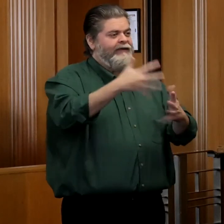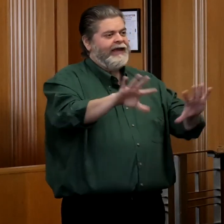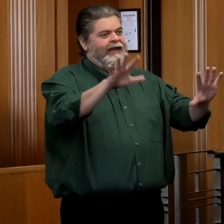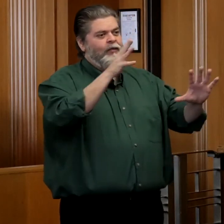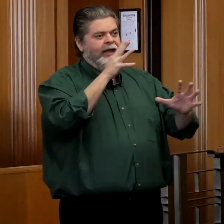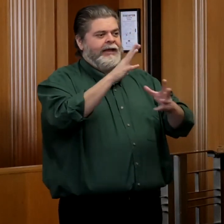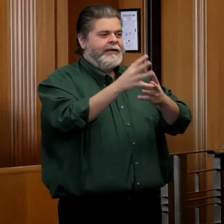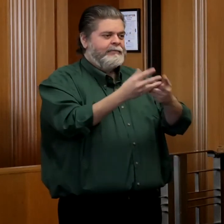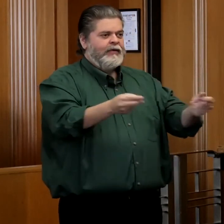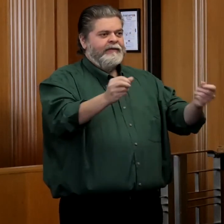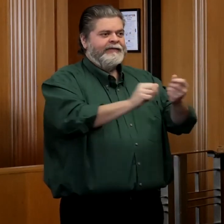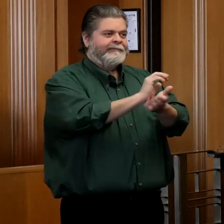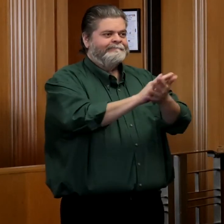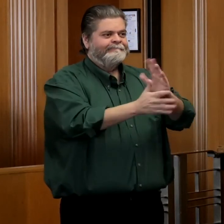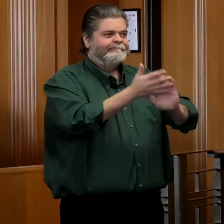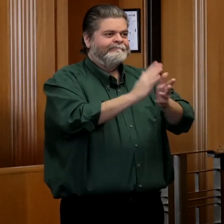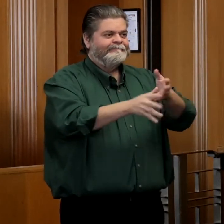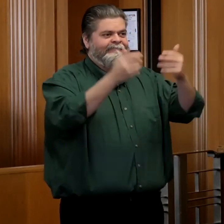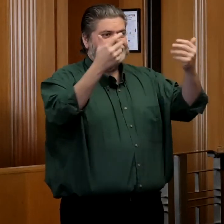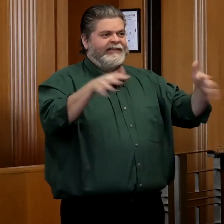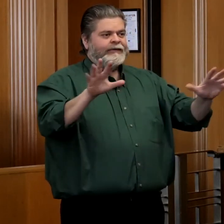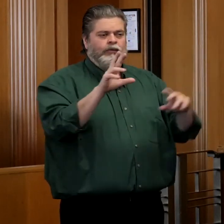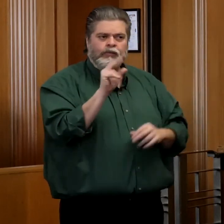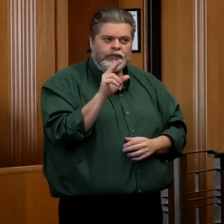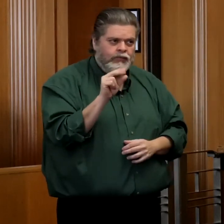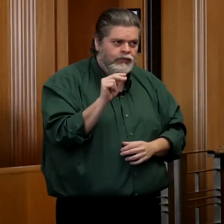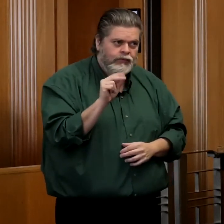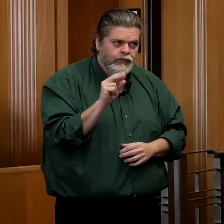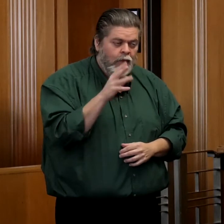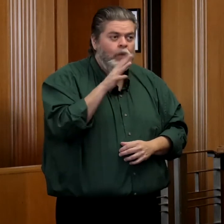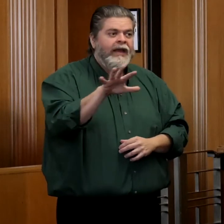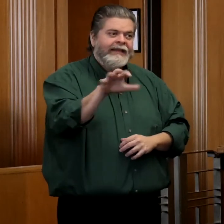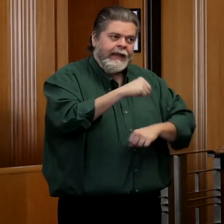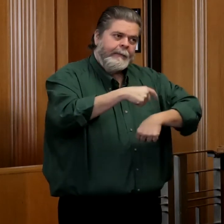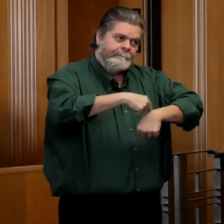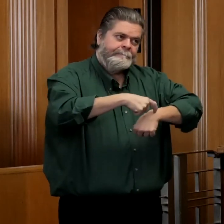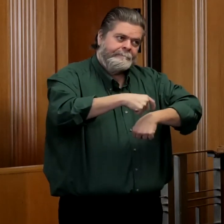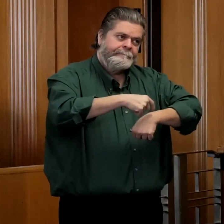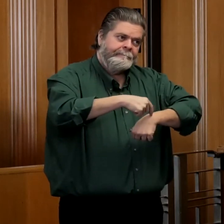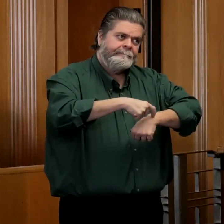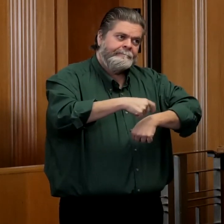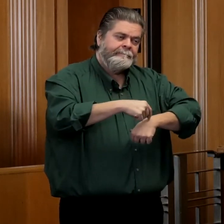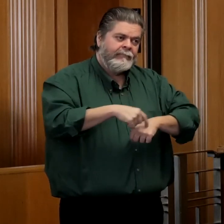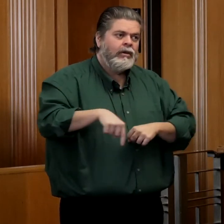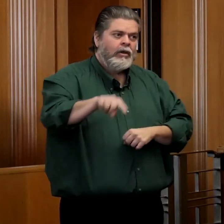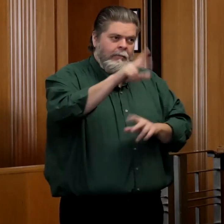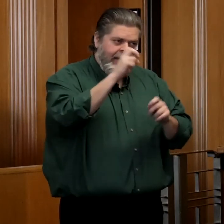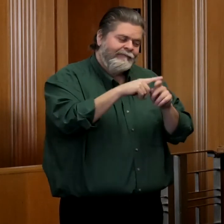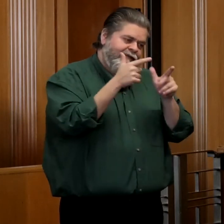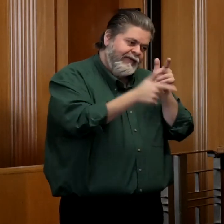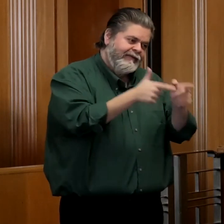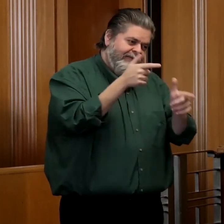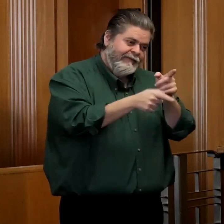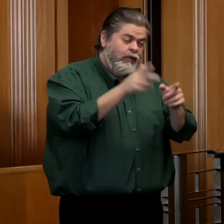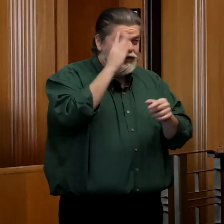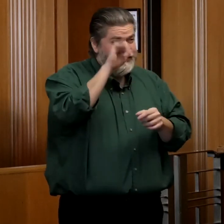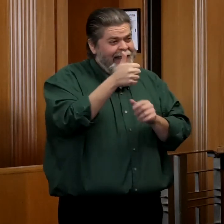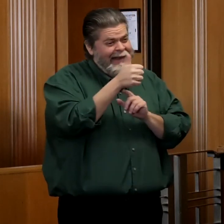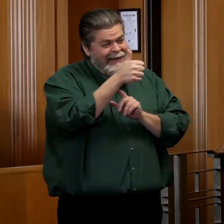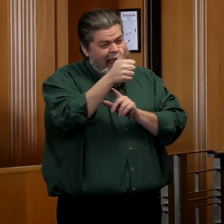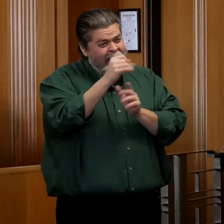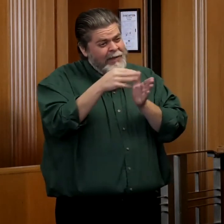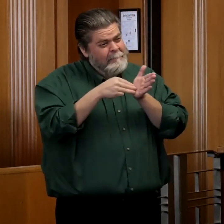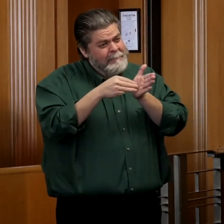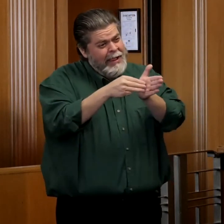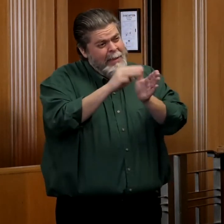bullet, whatever we'd like it to be. It is going to take some time to get enough people vaccinated. Tens of millions of